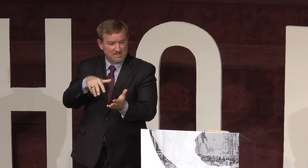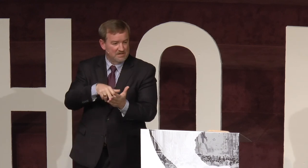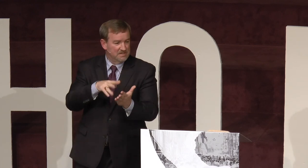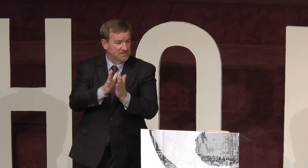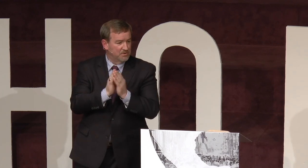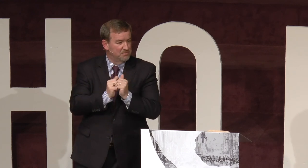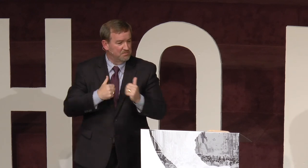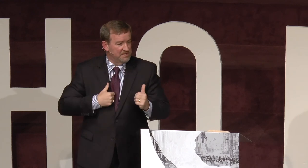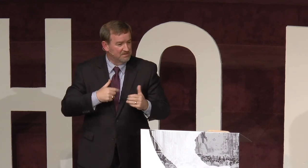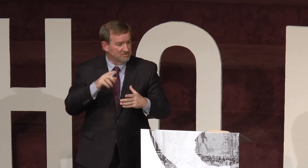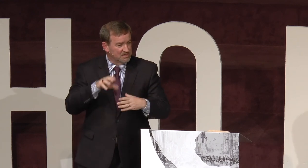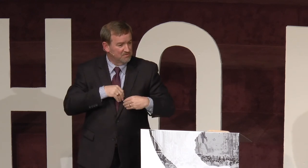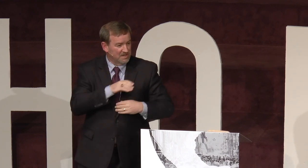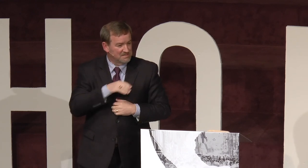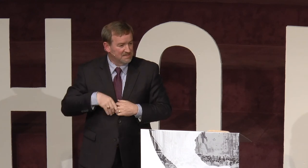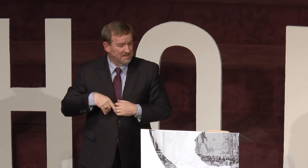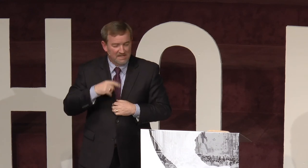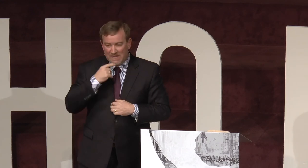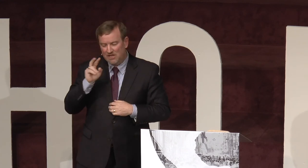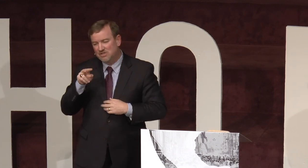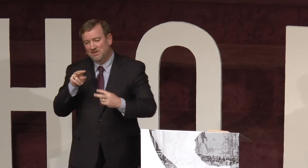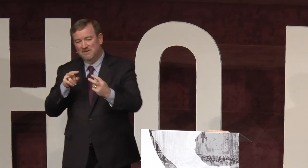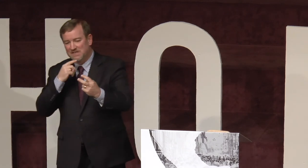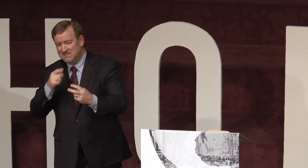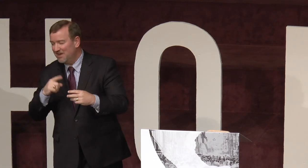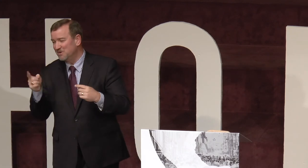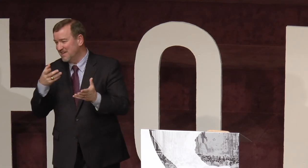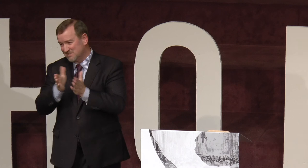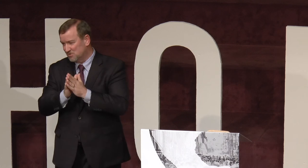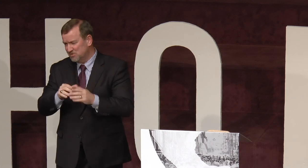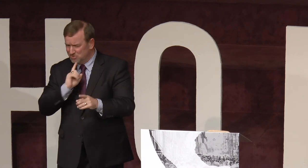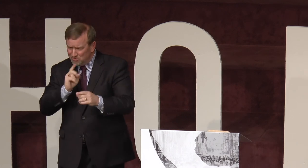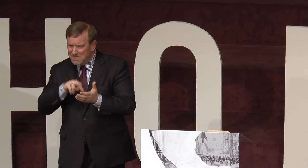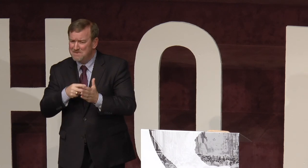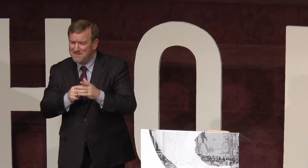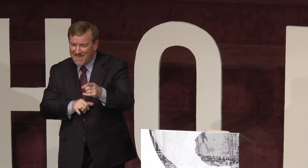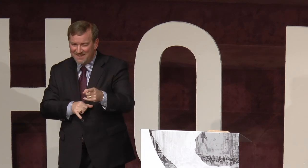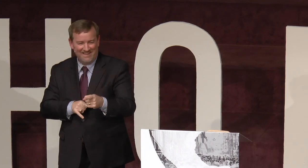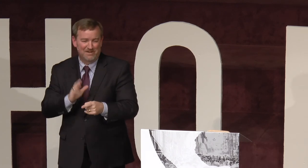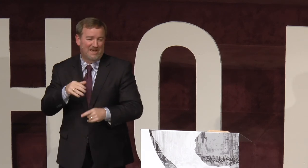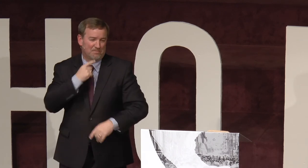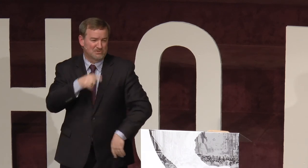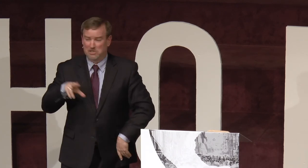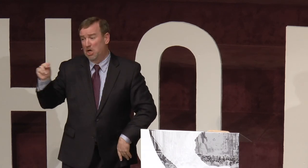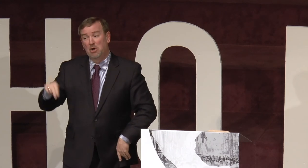there, and she prayed with me to receive Christ. And I look at her, and I always ask this question, do you really mean that? Now, I've never had a person say no.